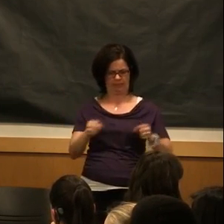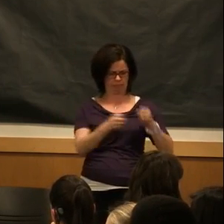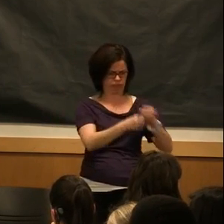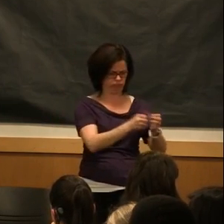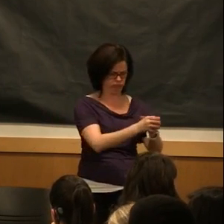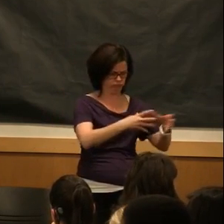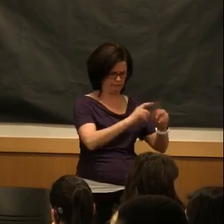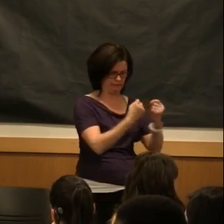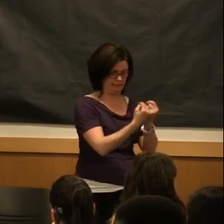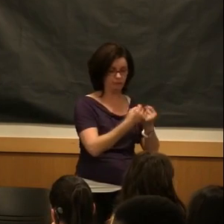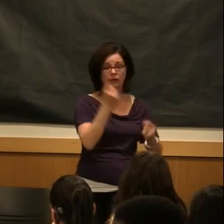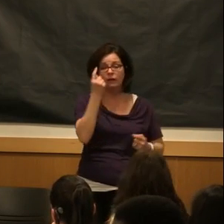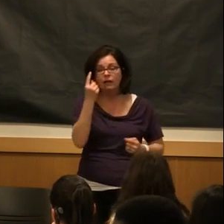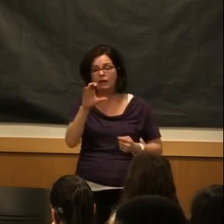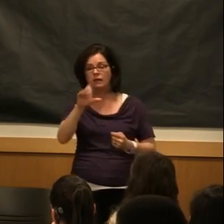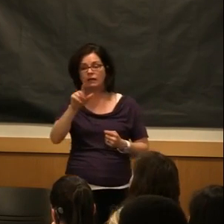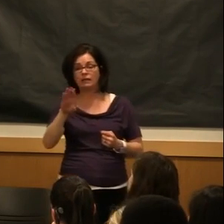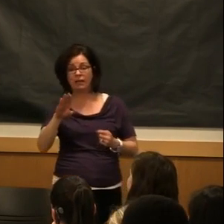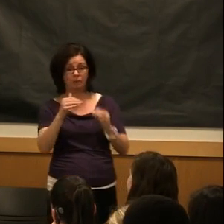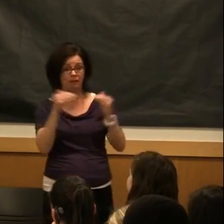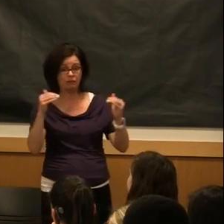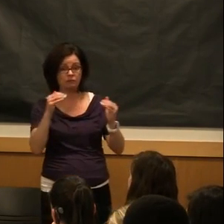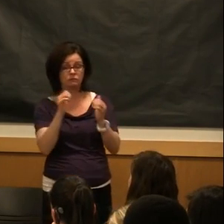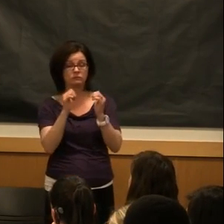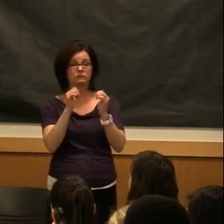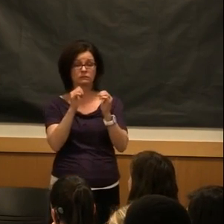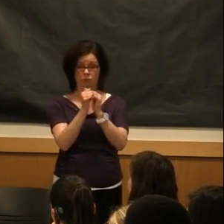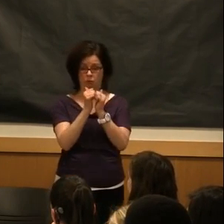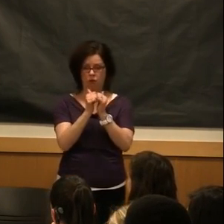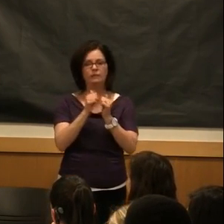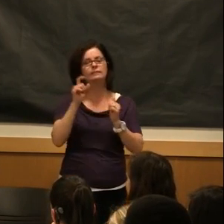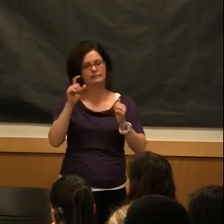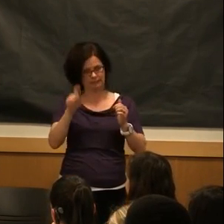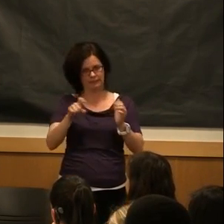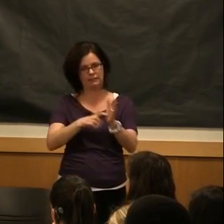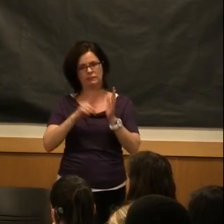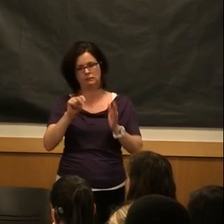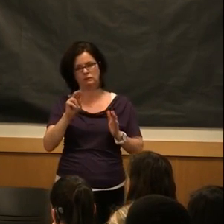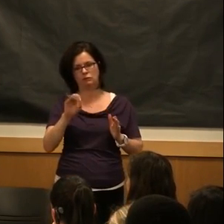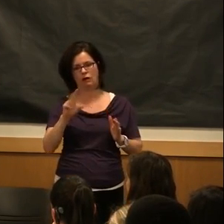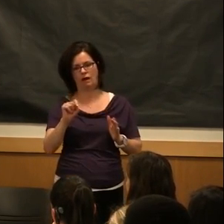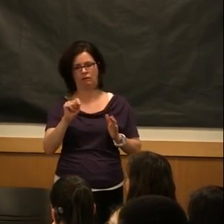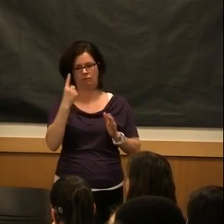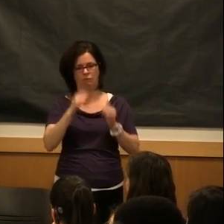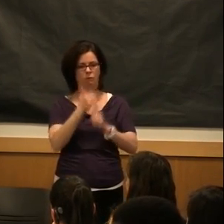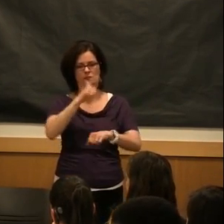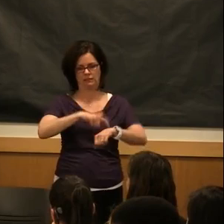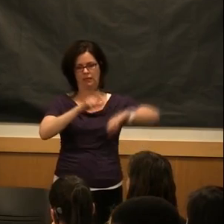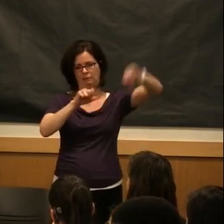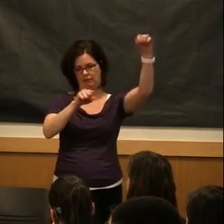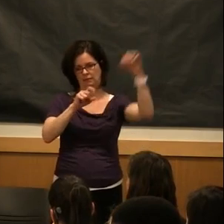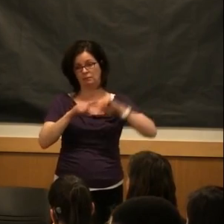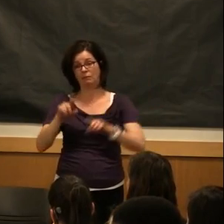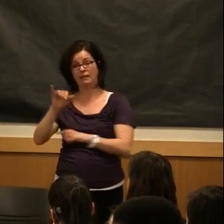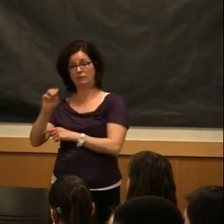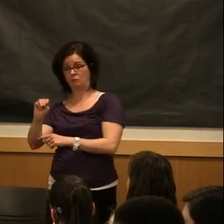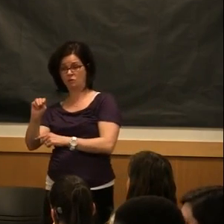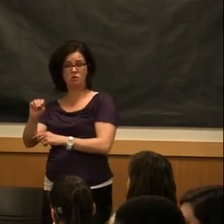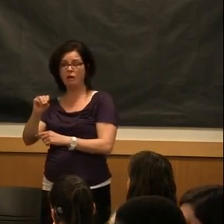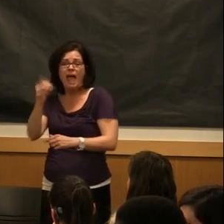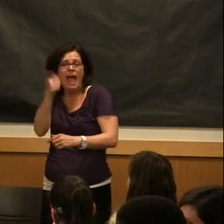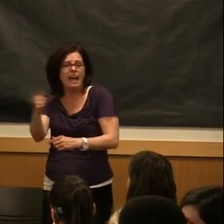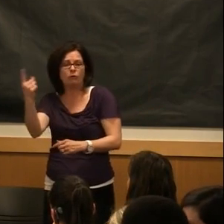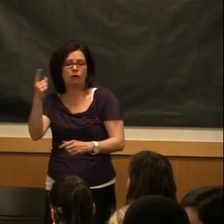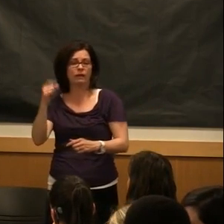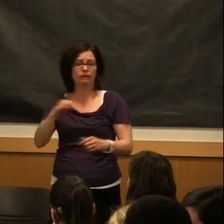club level sport, you usually have to try out for those teams as well. But intramural sports are for everybody. So, it doesn't matter if you're good at